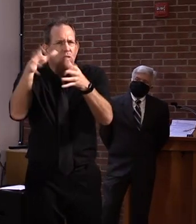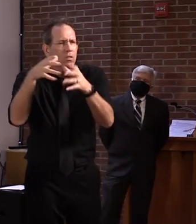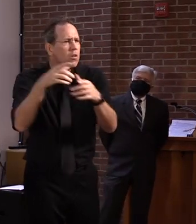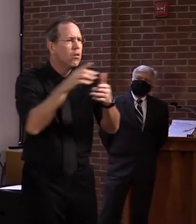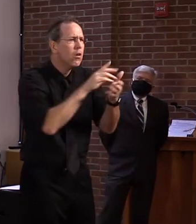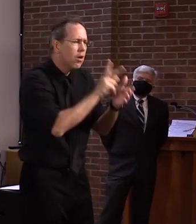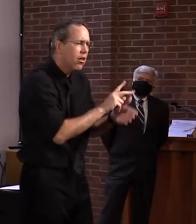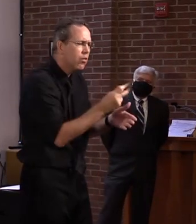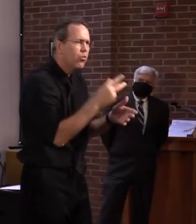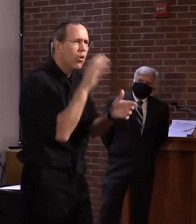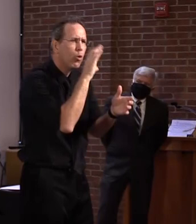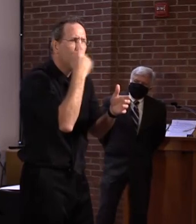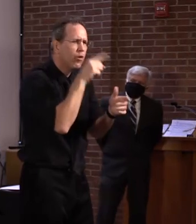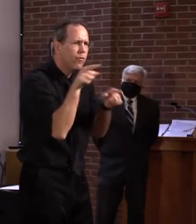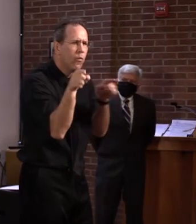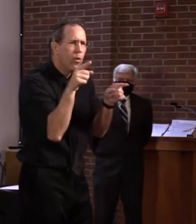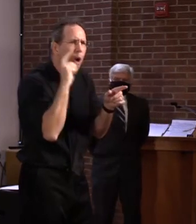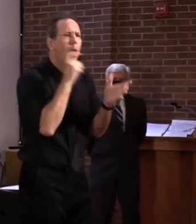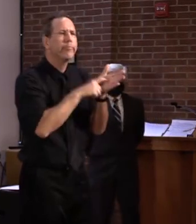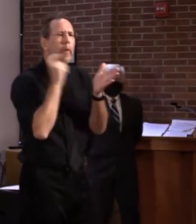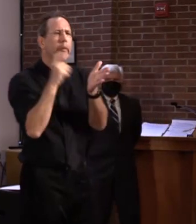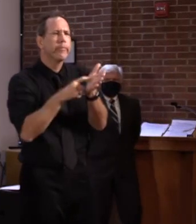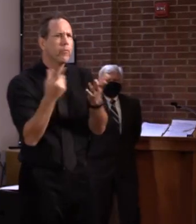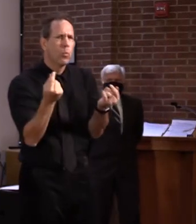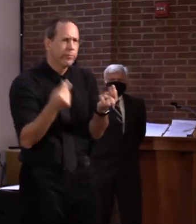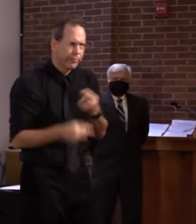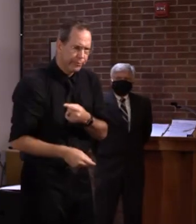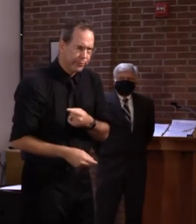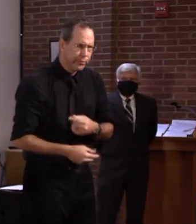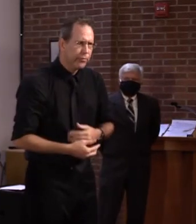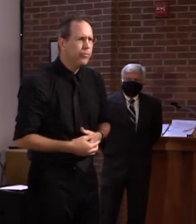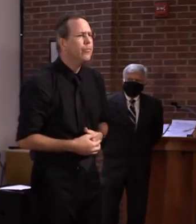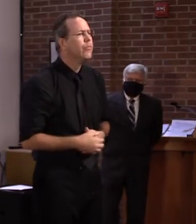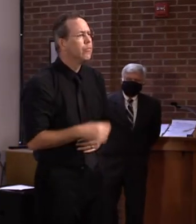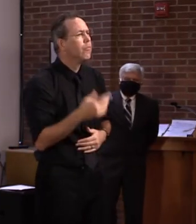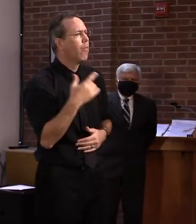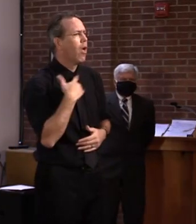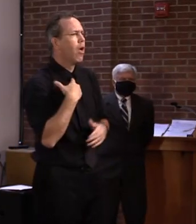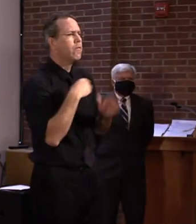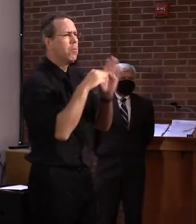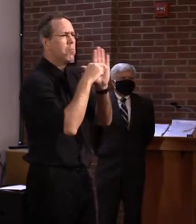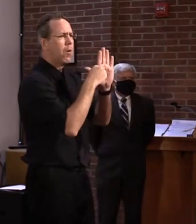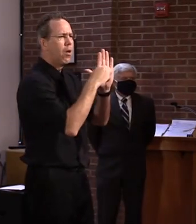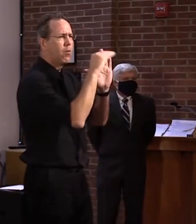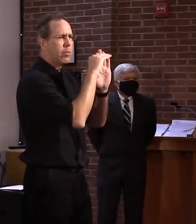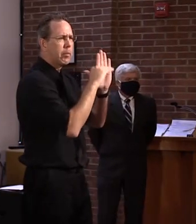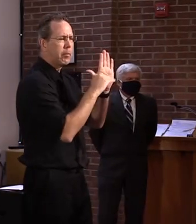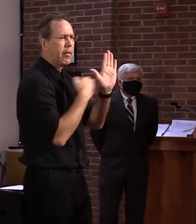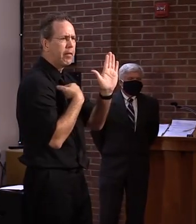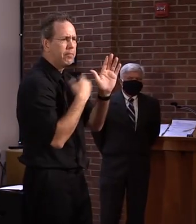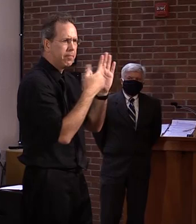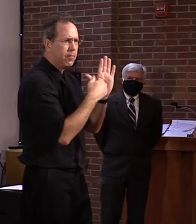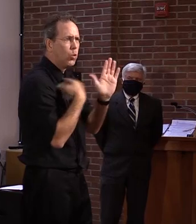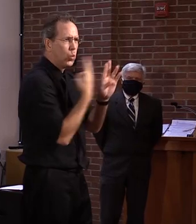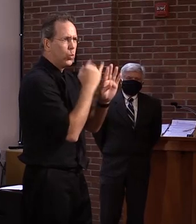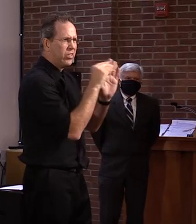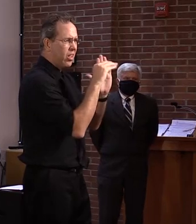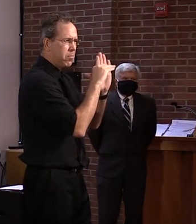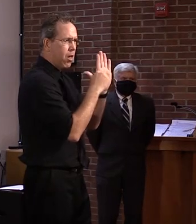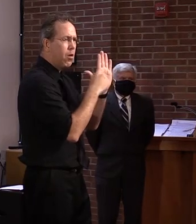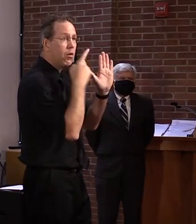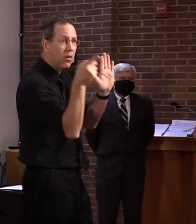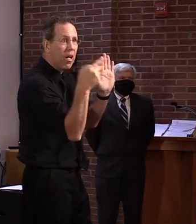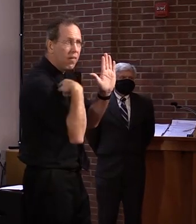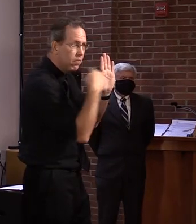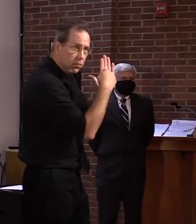that, that very closely. In addition, the Department of Health's EPI team pays attention to any, any of those outcomes, positive cases, if you will,